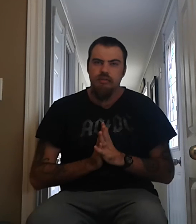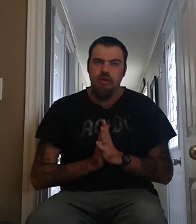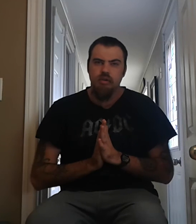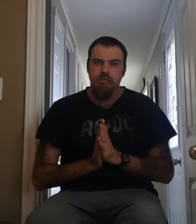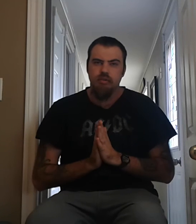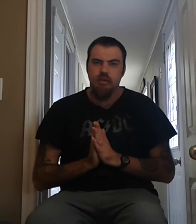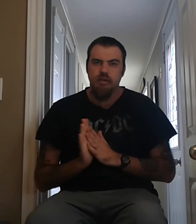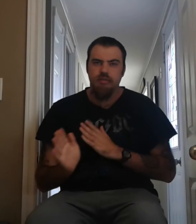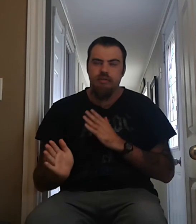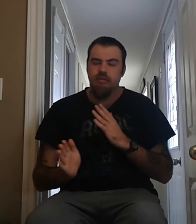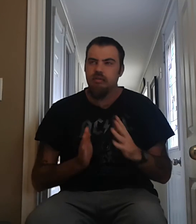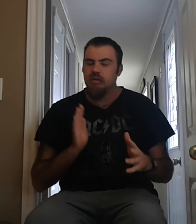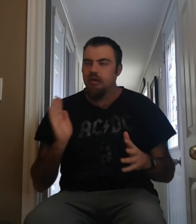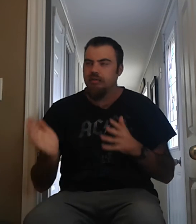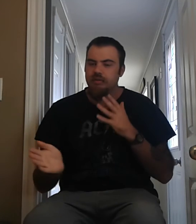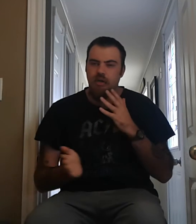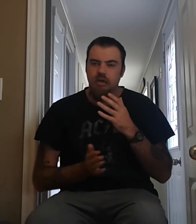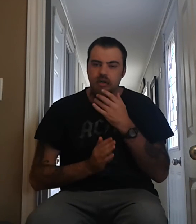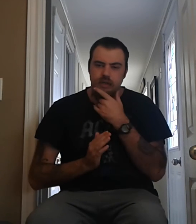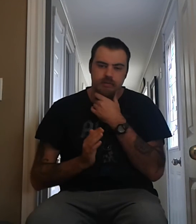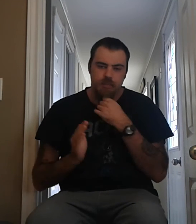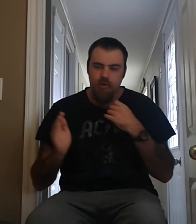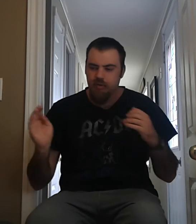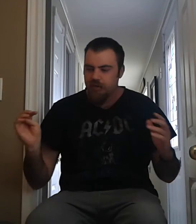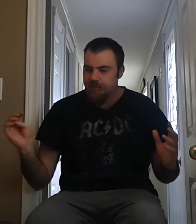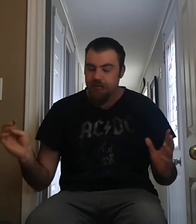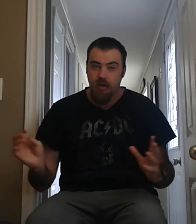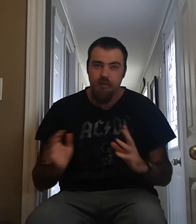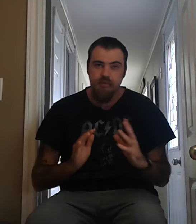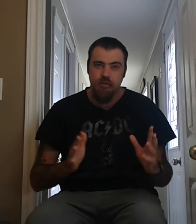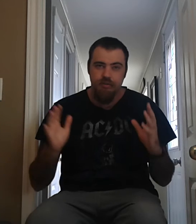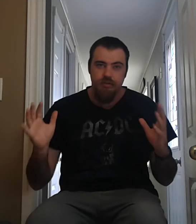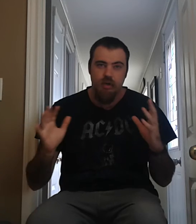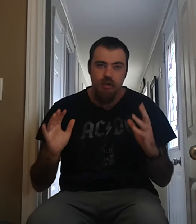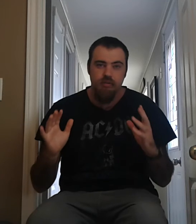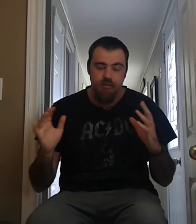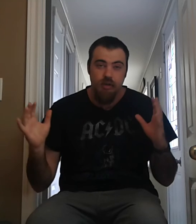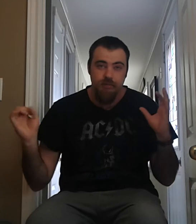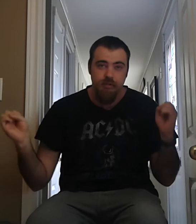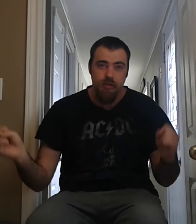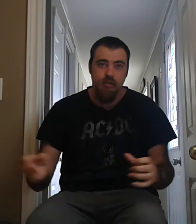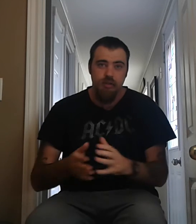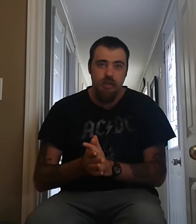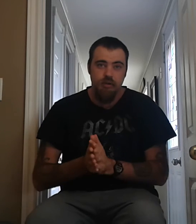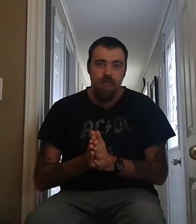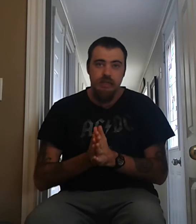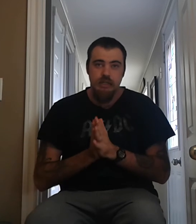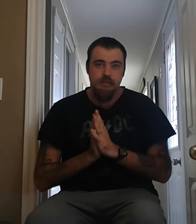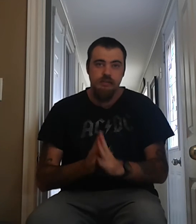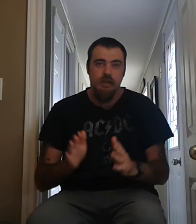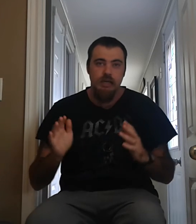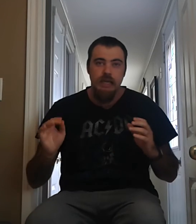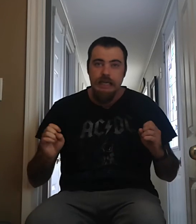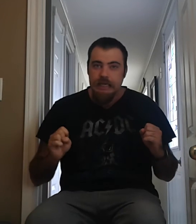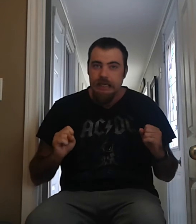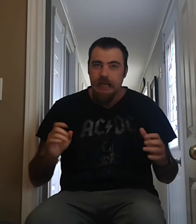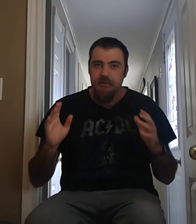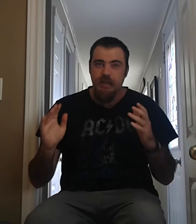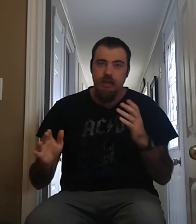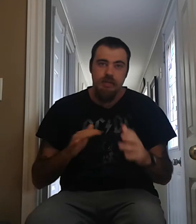tone kind of, kind of song. It's more of a softer song. Softer, you know what I mean? It's not as heavy,